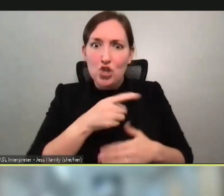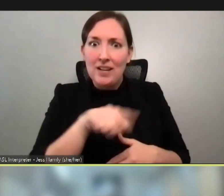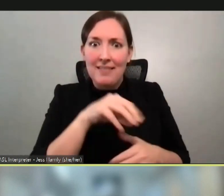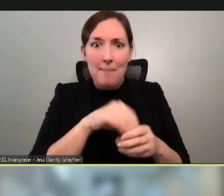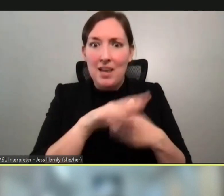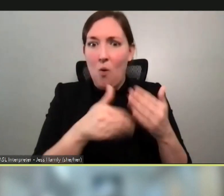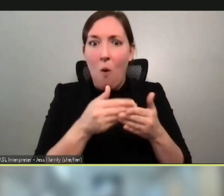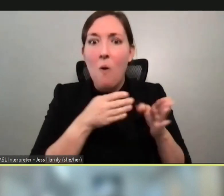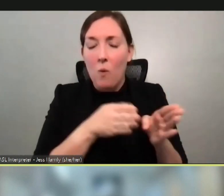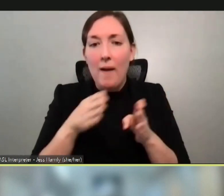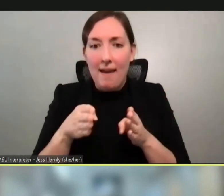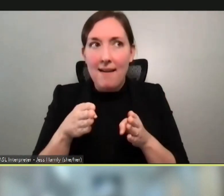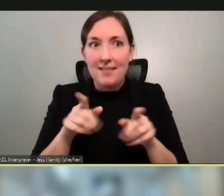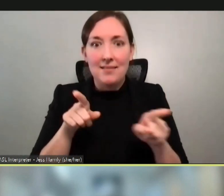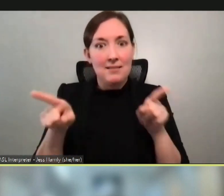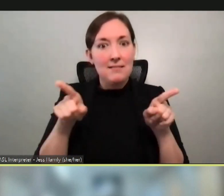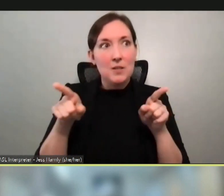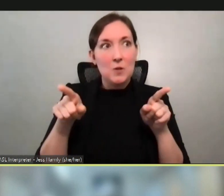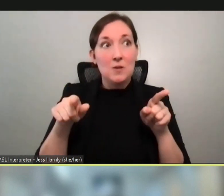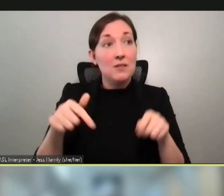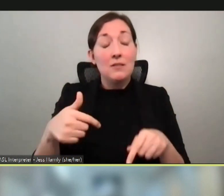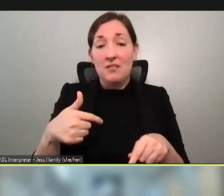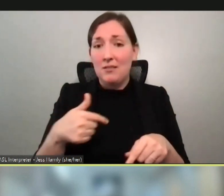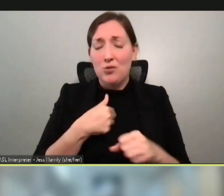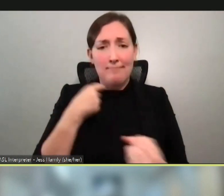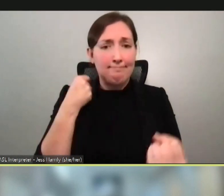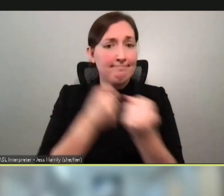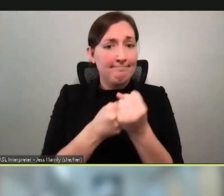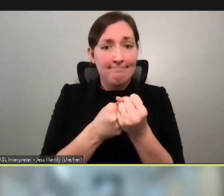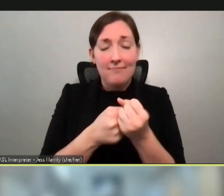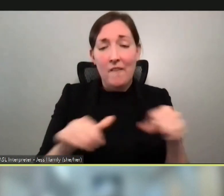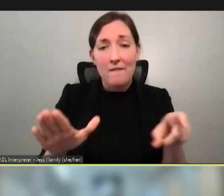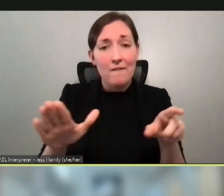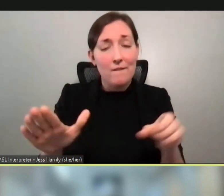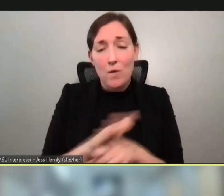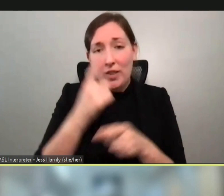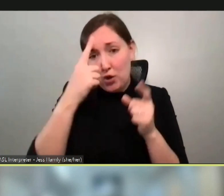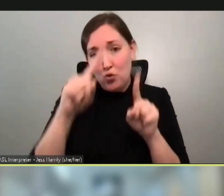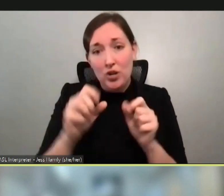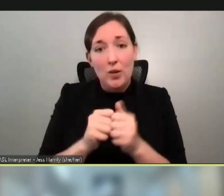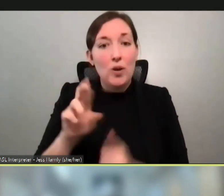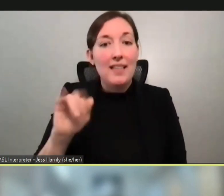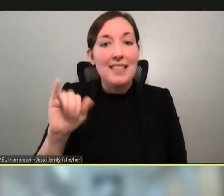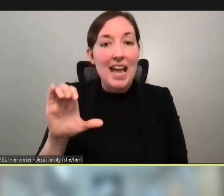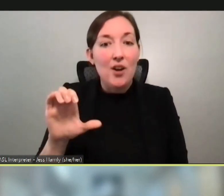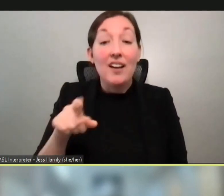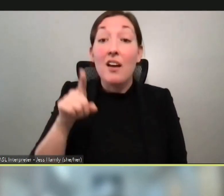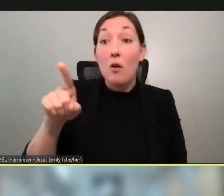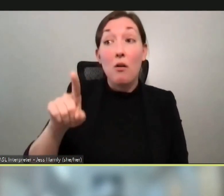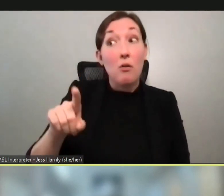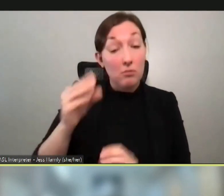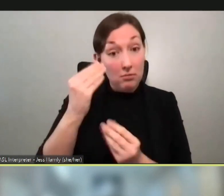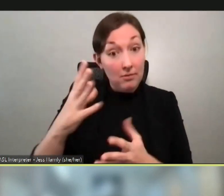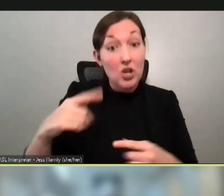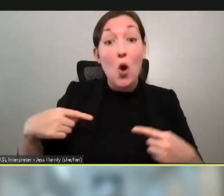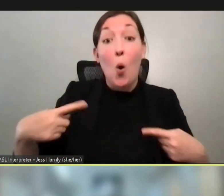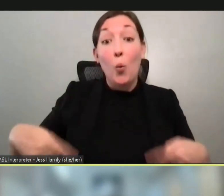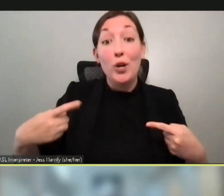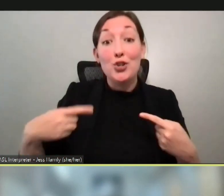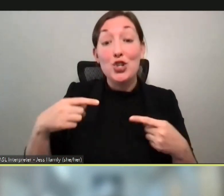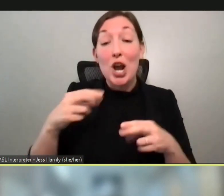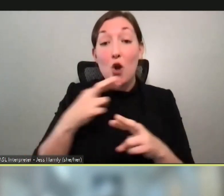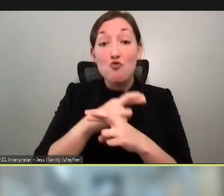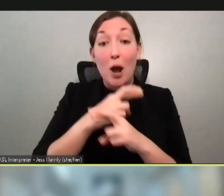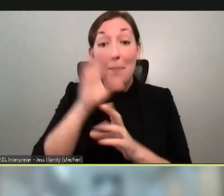So, um, I'm, I'm, I'm in total agreement with Eric, by the way, who's, who's wheelchair rugby picture is on the